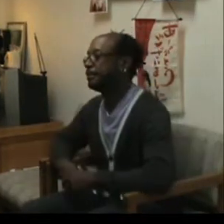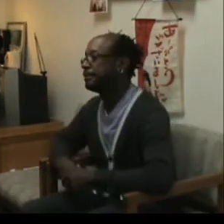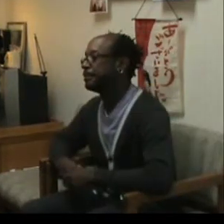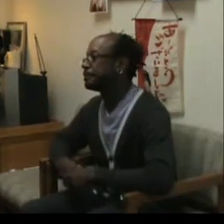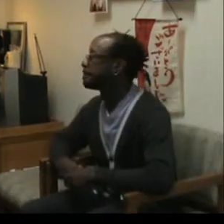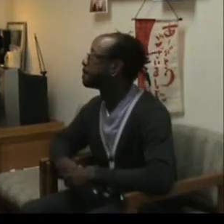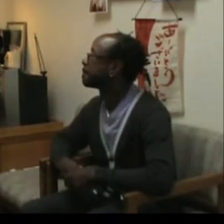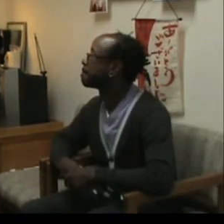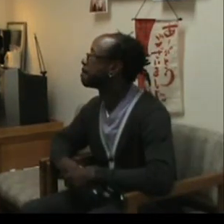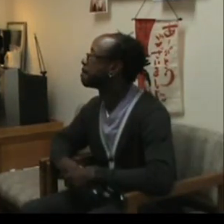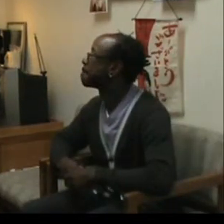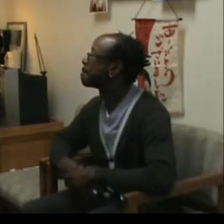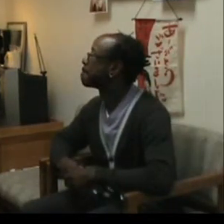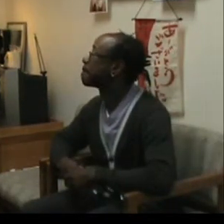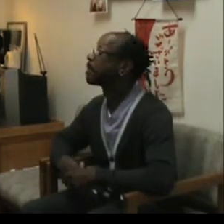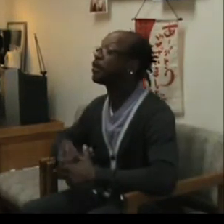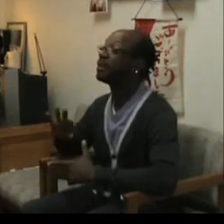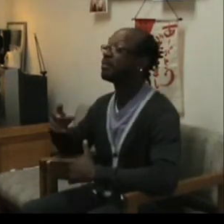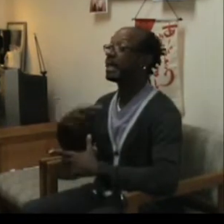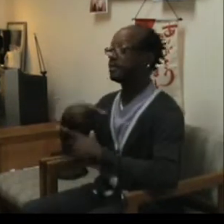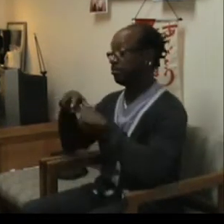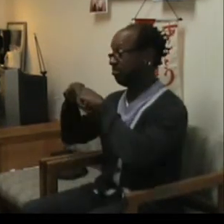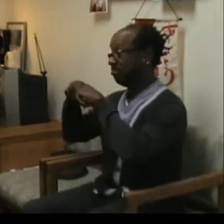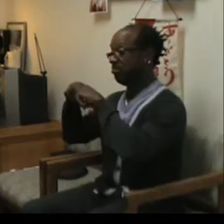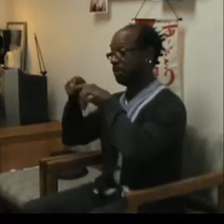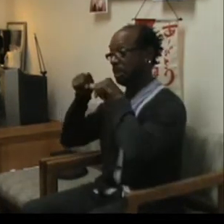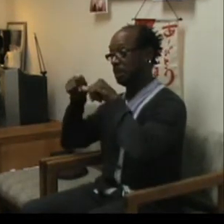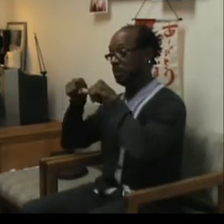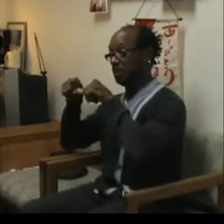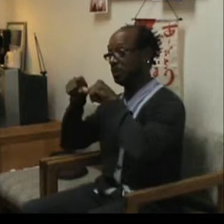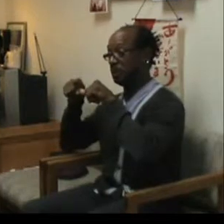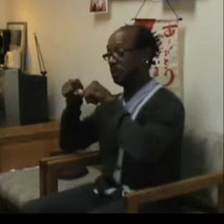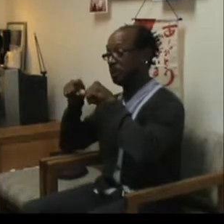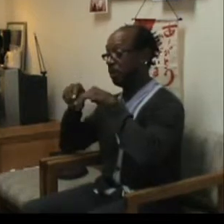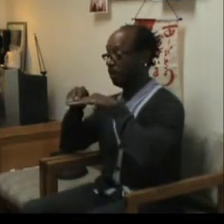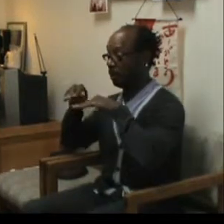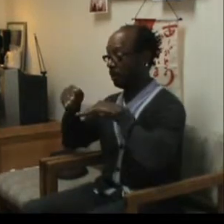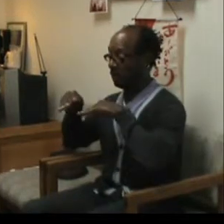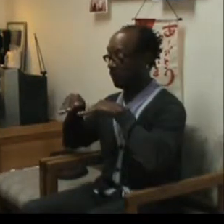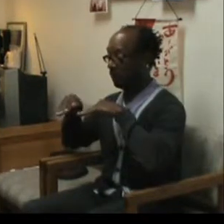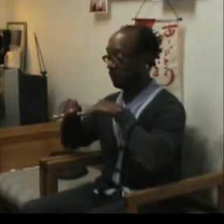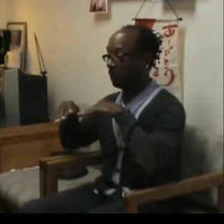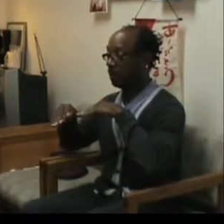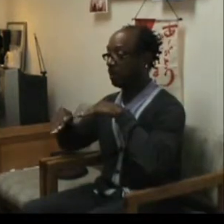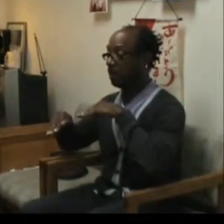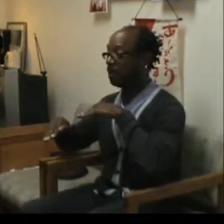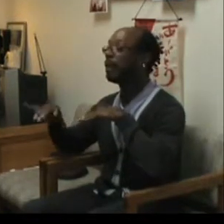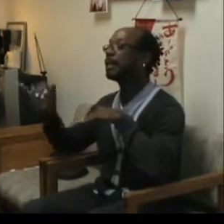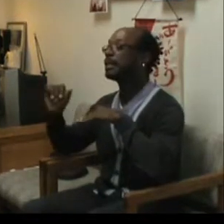And so, if the stagnation still continues, just like with her finger,